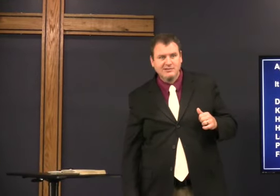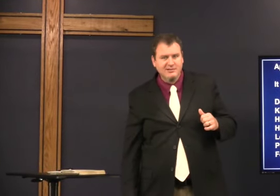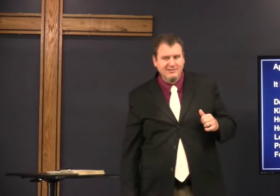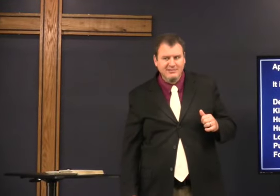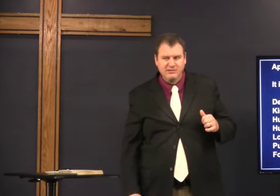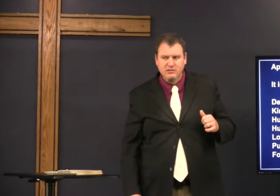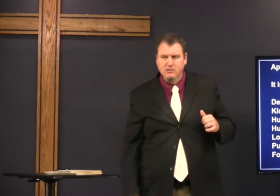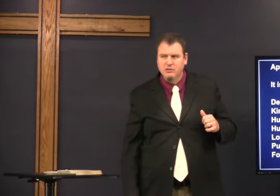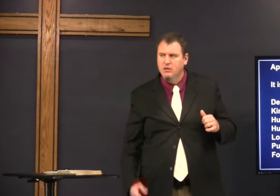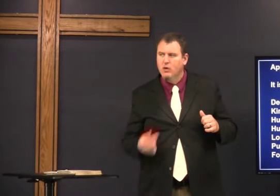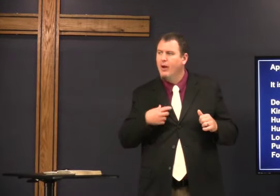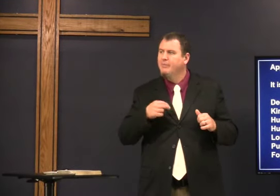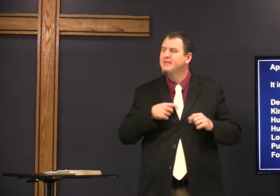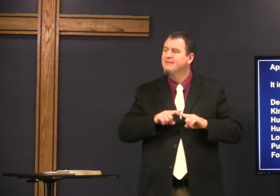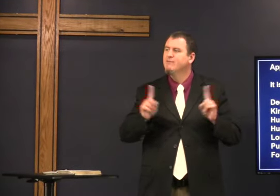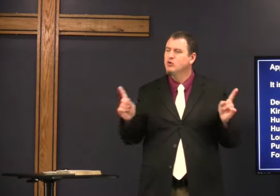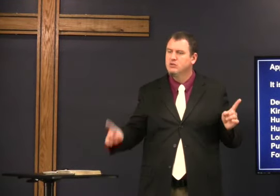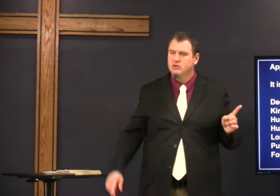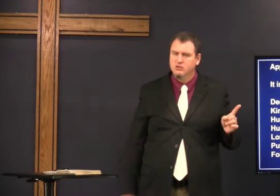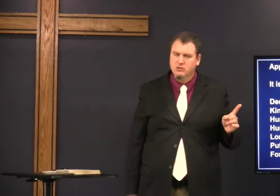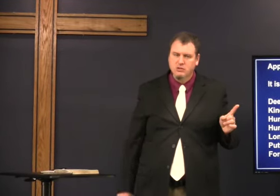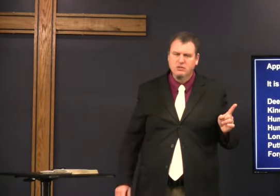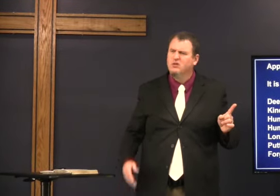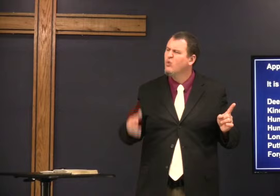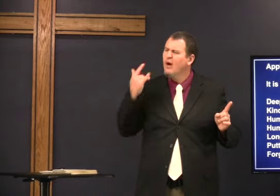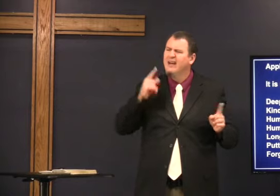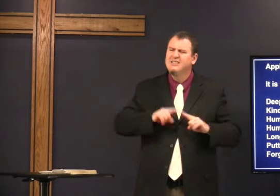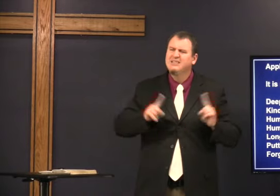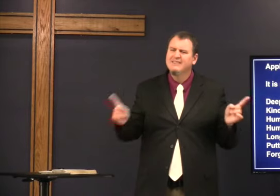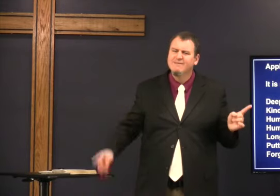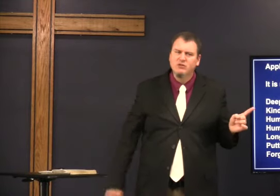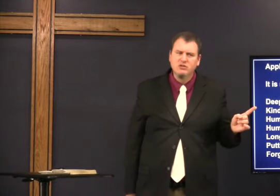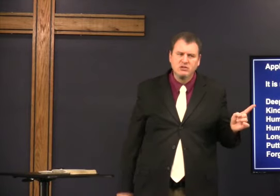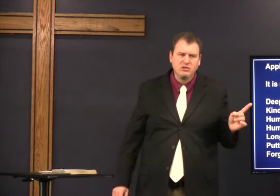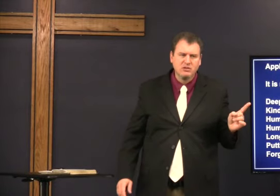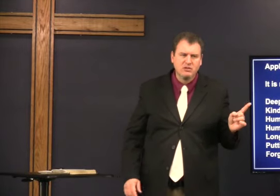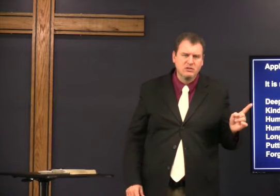they were crazy but we're different aren't we different